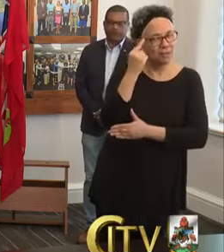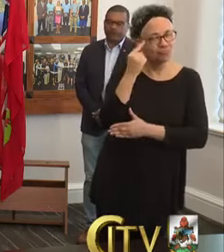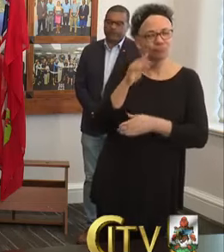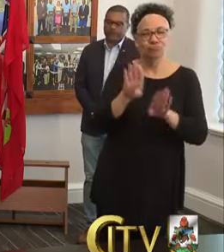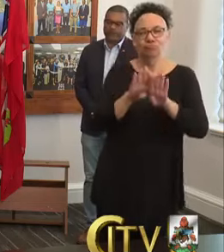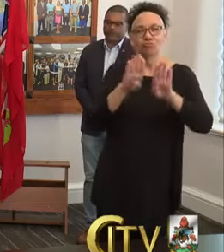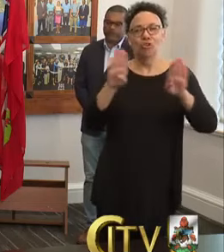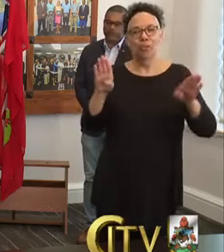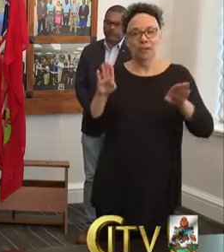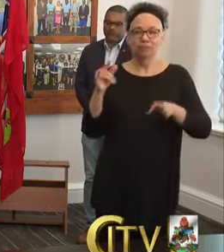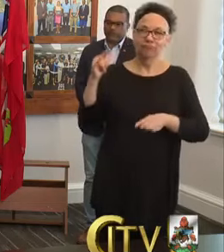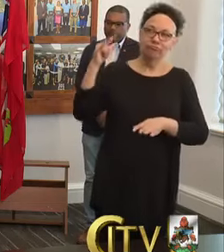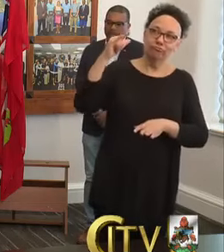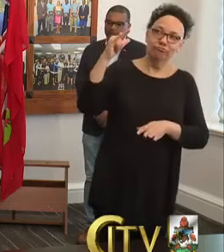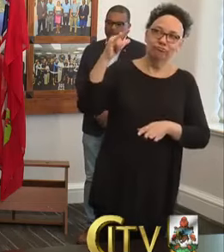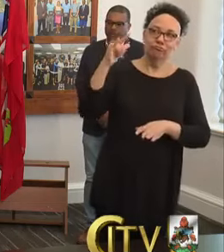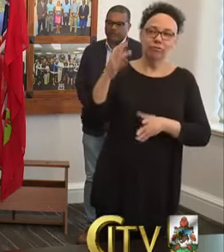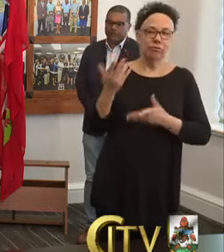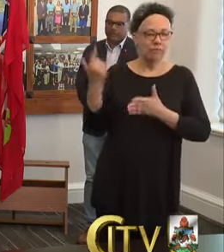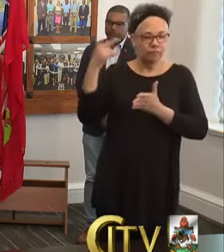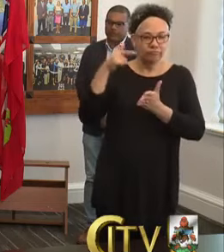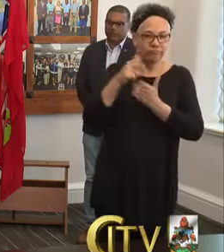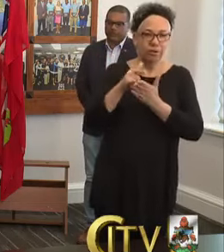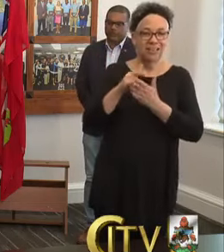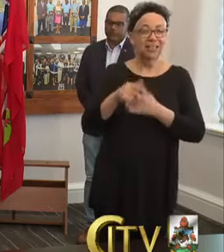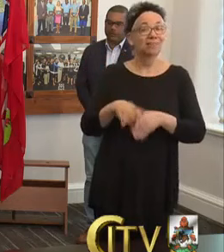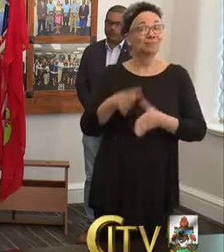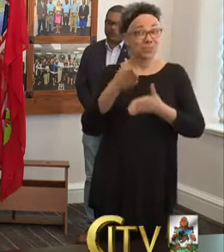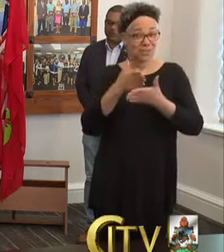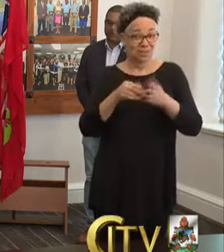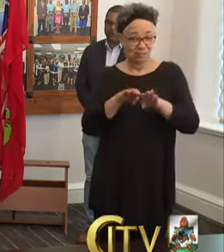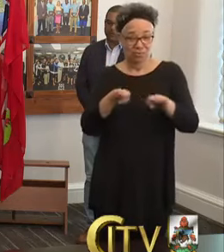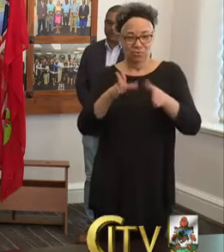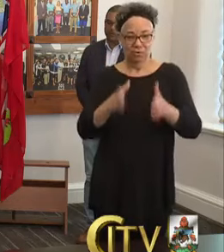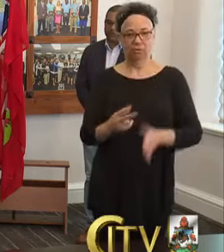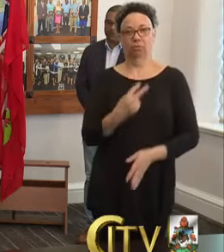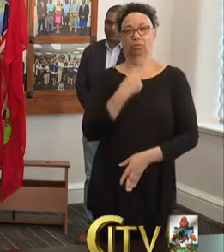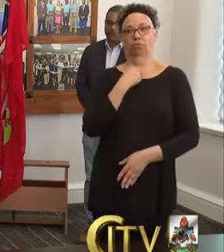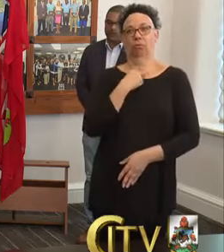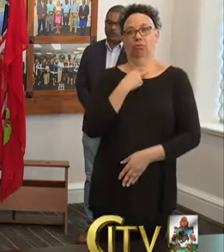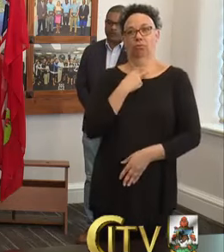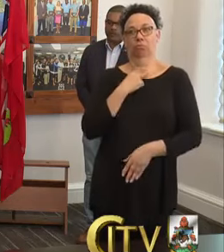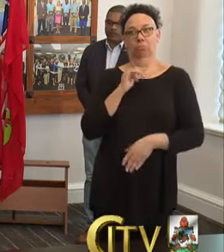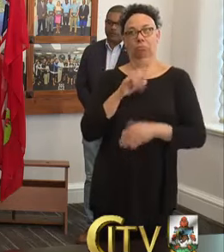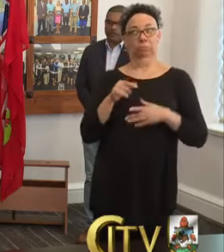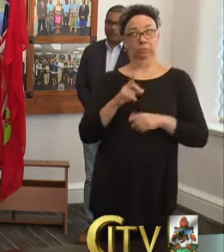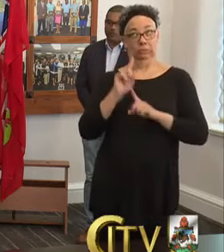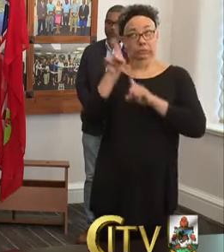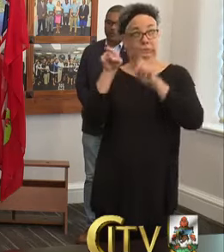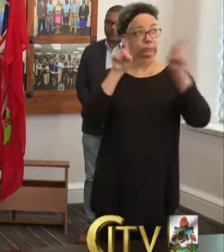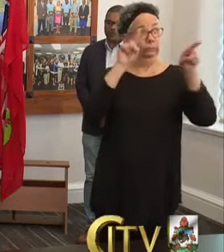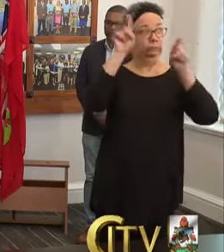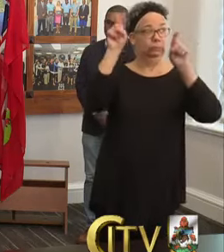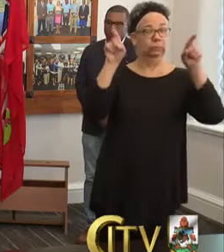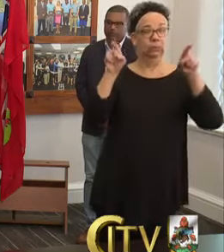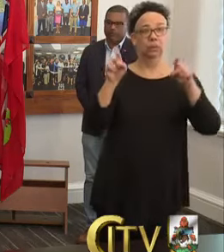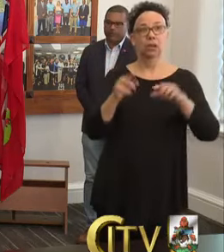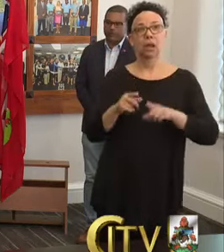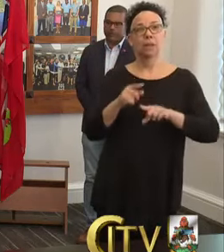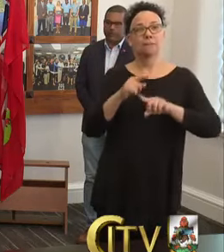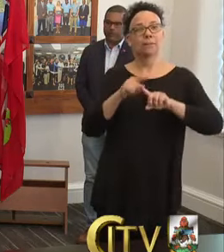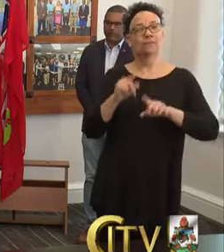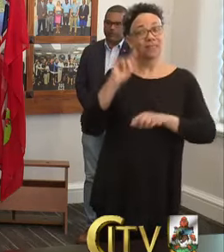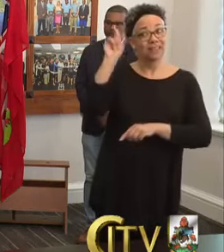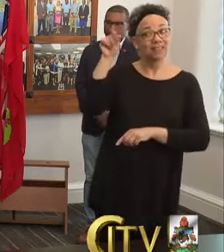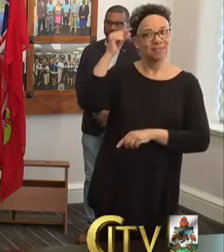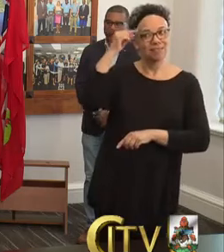to commercial traffic. There are still a number of Bermudians that are stuck overseas and as I had mentioned earlier, the Governor will give an update